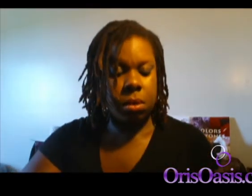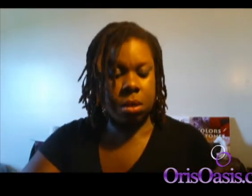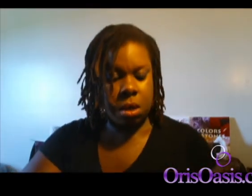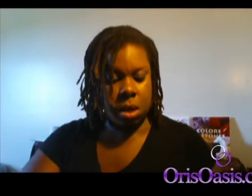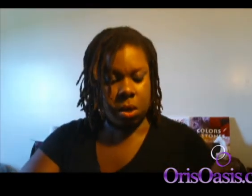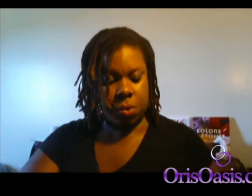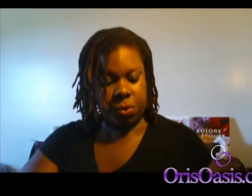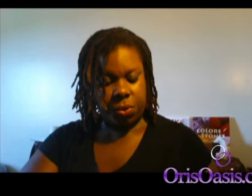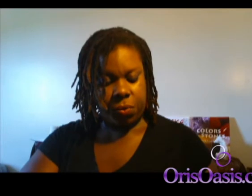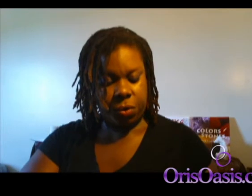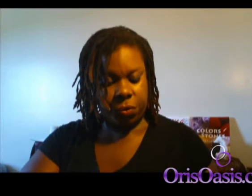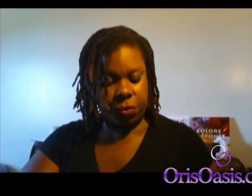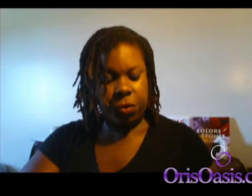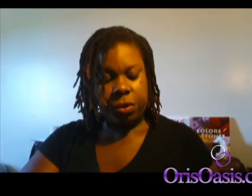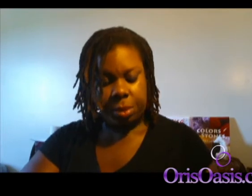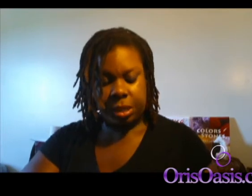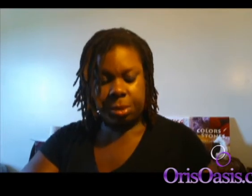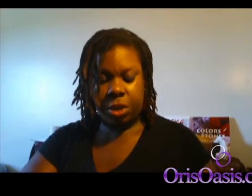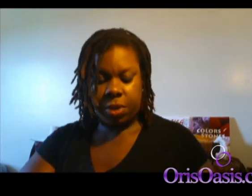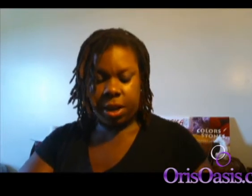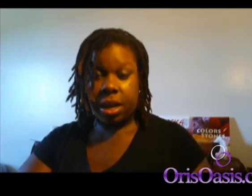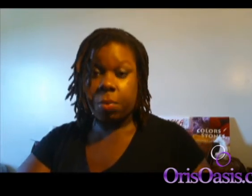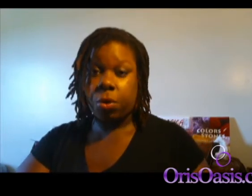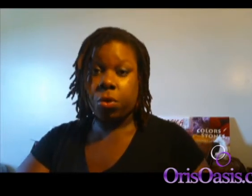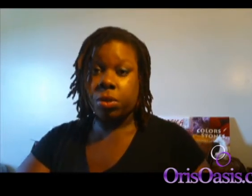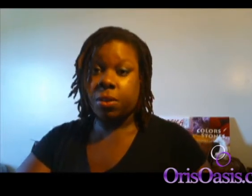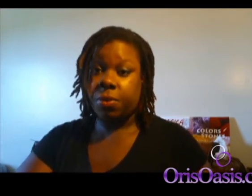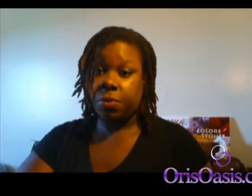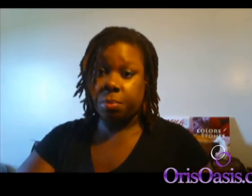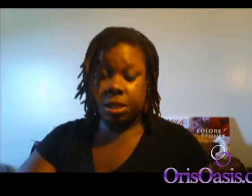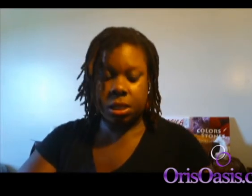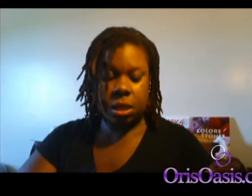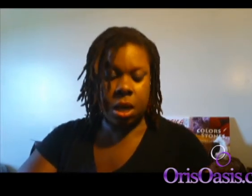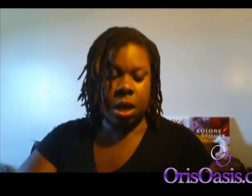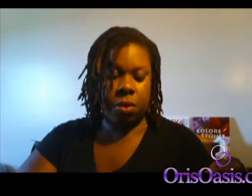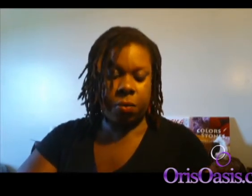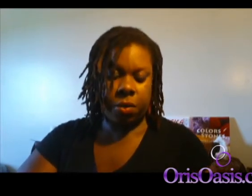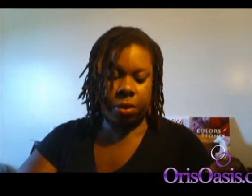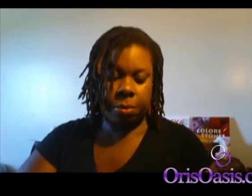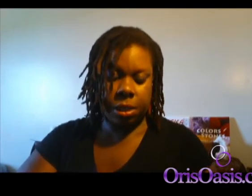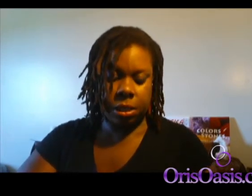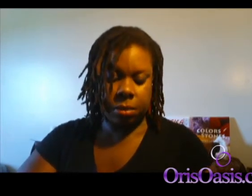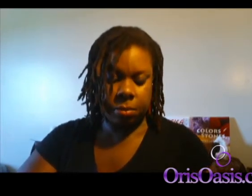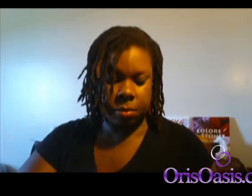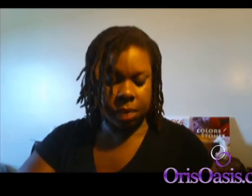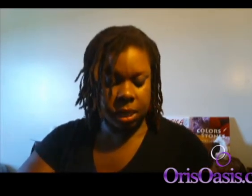So, with the fourth dimension being created, now we're going to go on to the fifth dimension. The fifth dimension is,